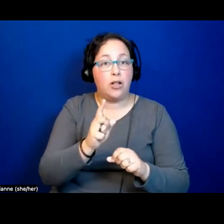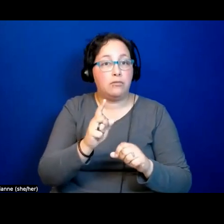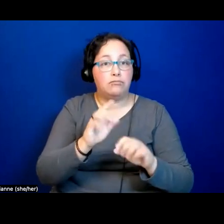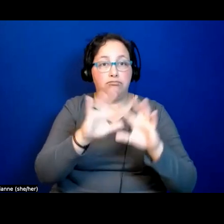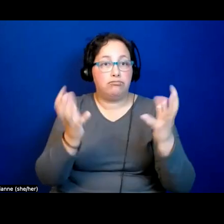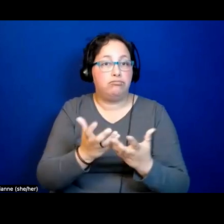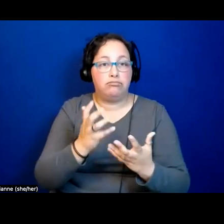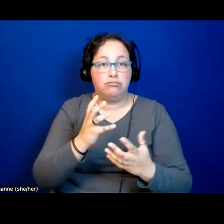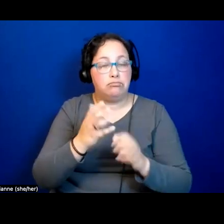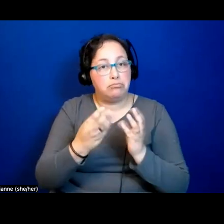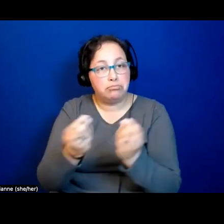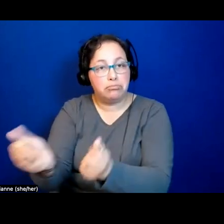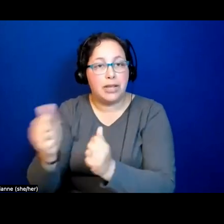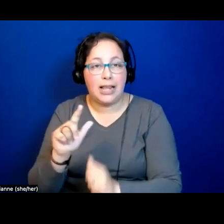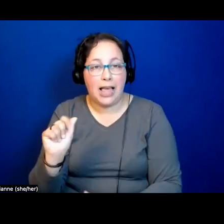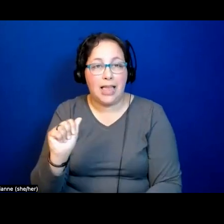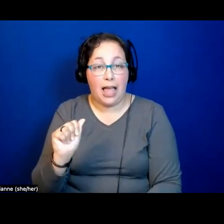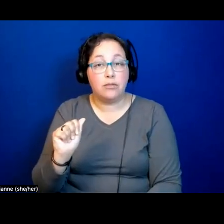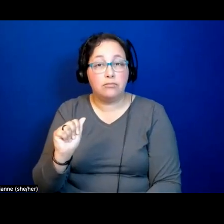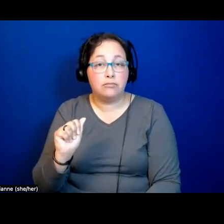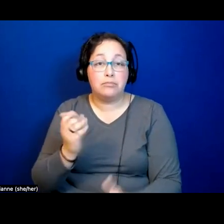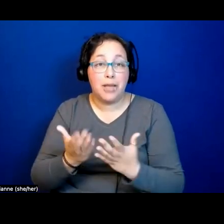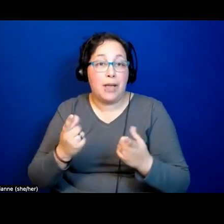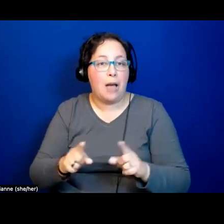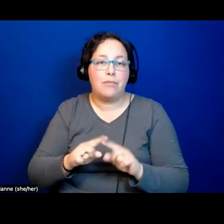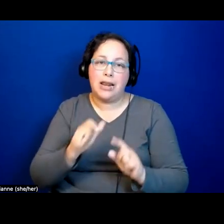LA, it's not going to happen in City Hall, right?